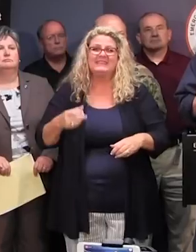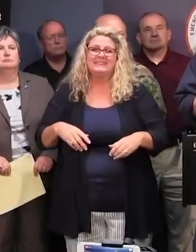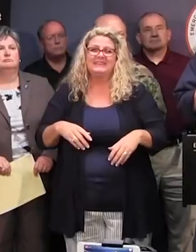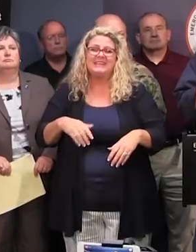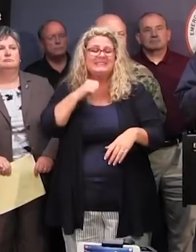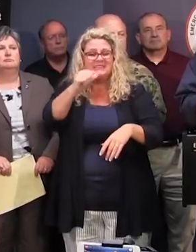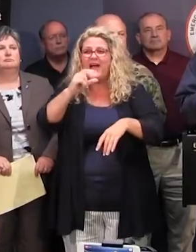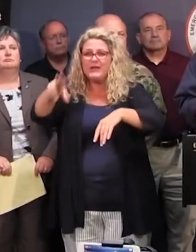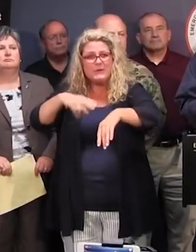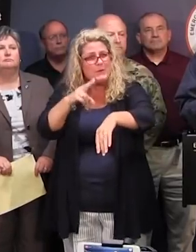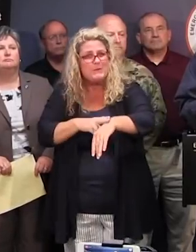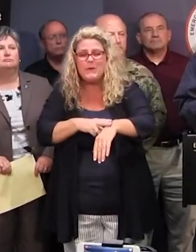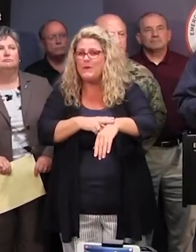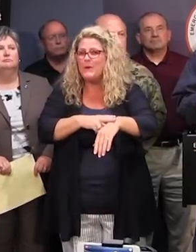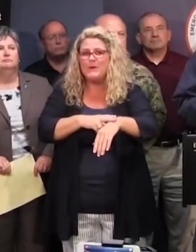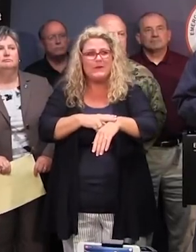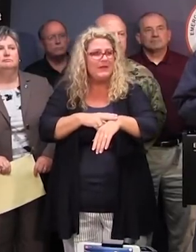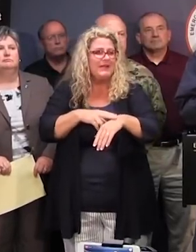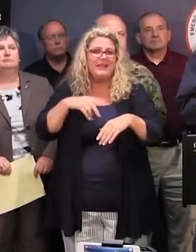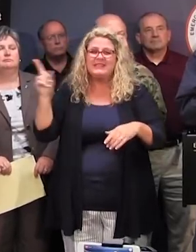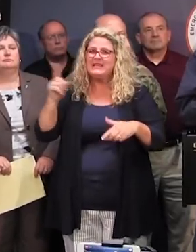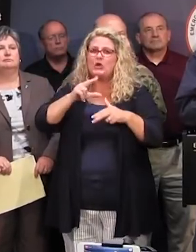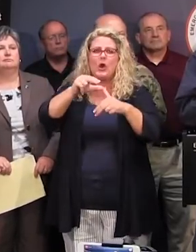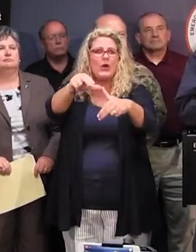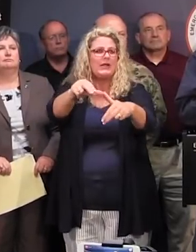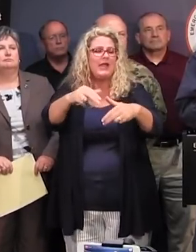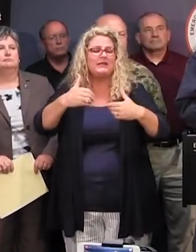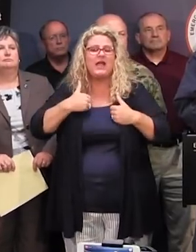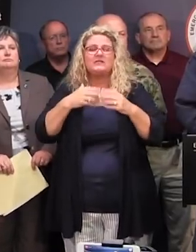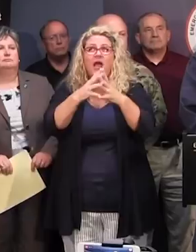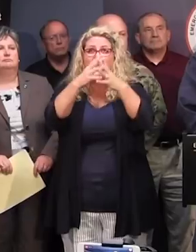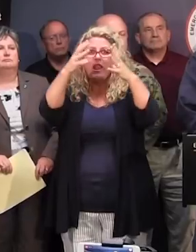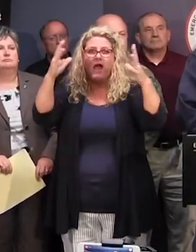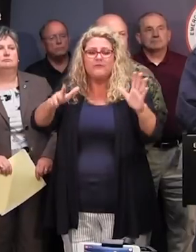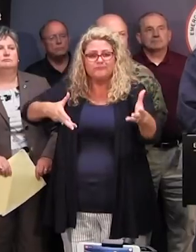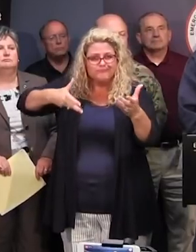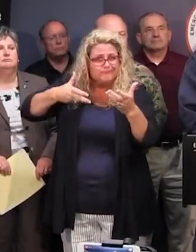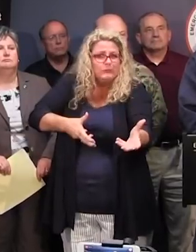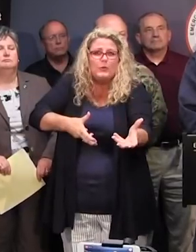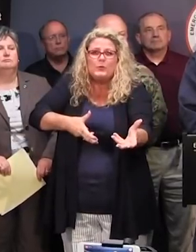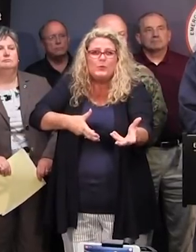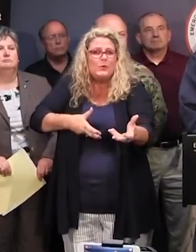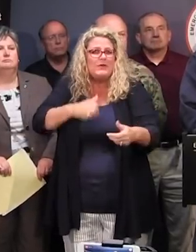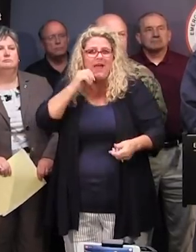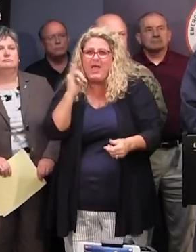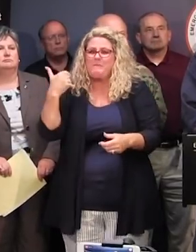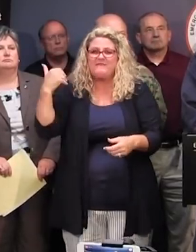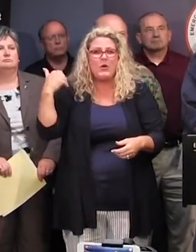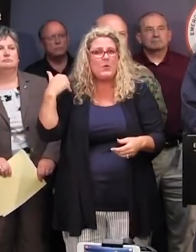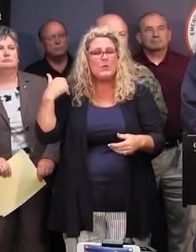unusual about this hurricane. This hurricane is bringing some rain and water that we have not seen before